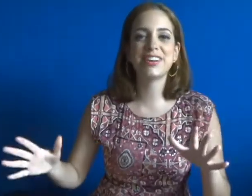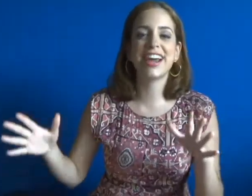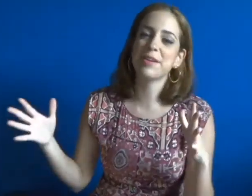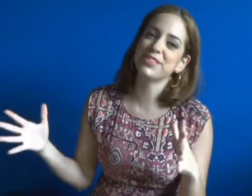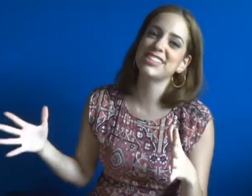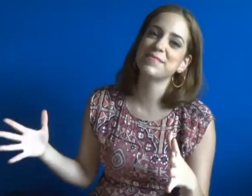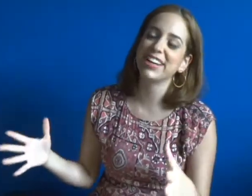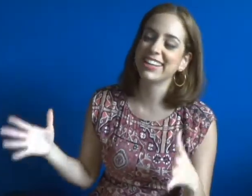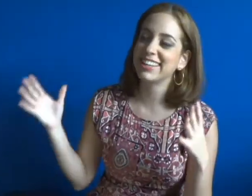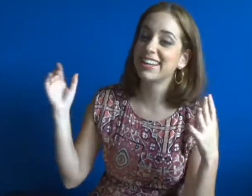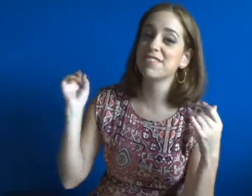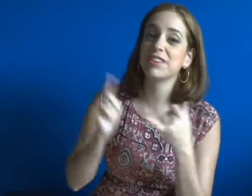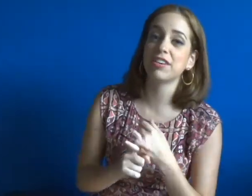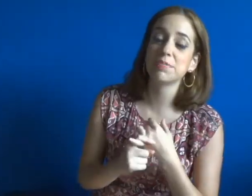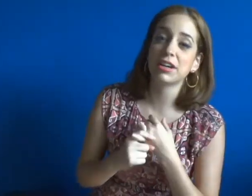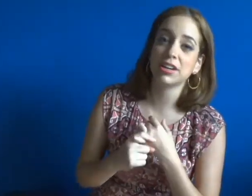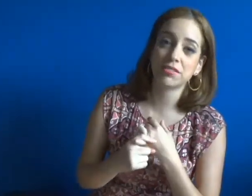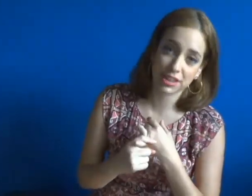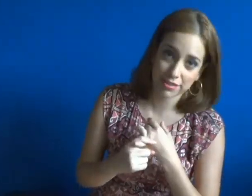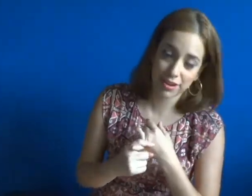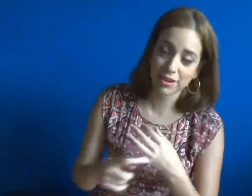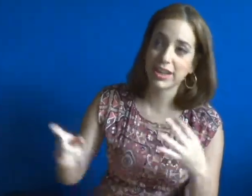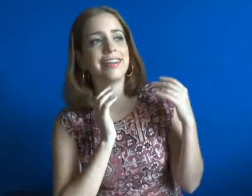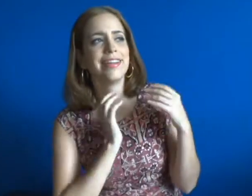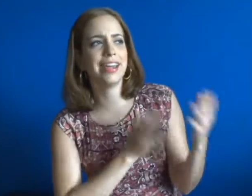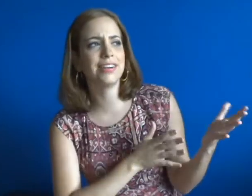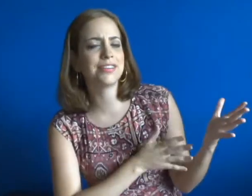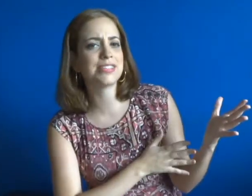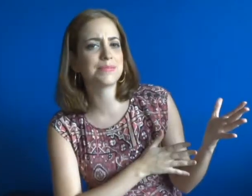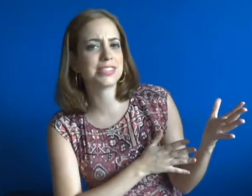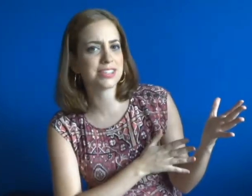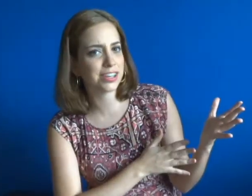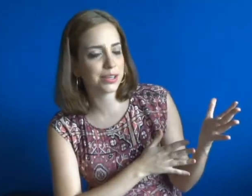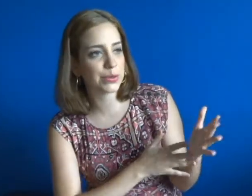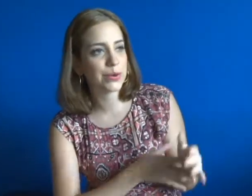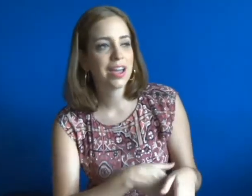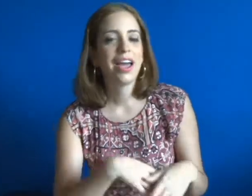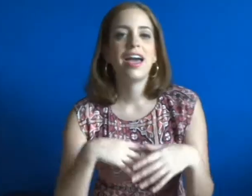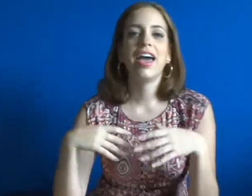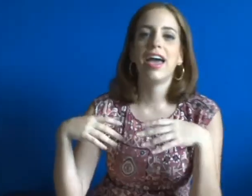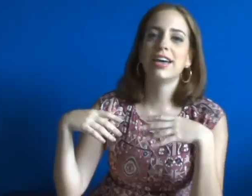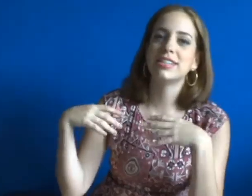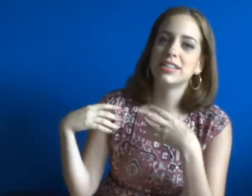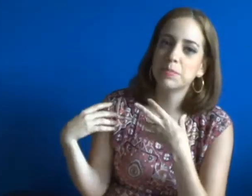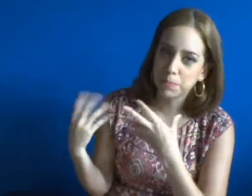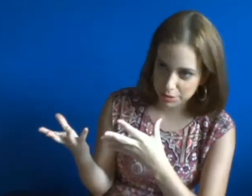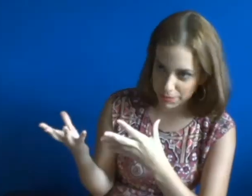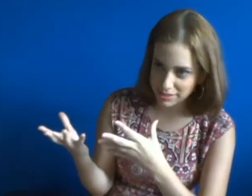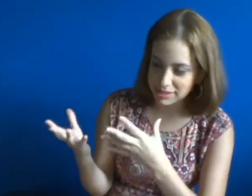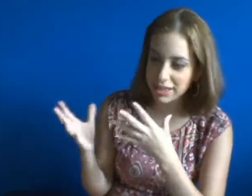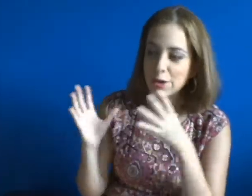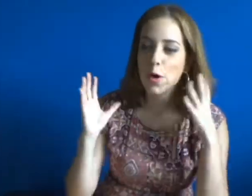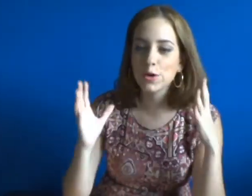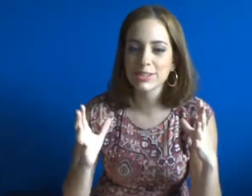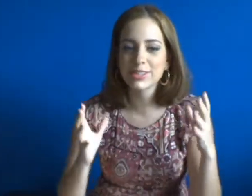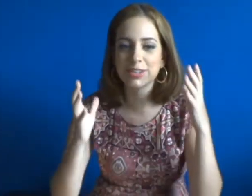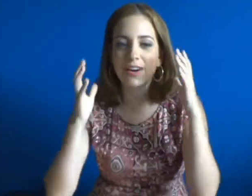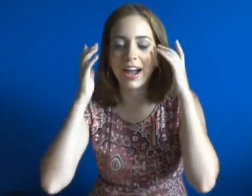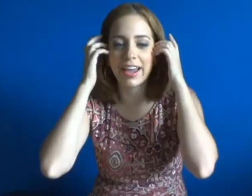I participated in a Very Merry Readathon, in Harry Christmas to You and in Bookmas. And also I